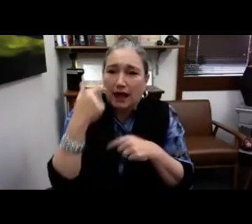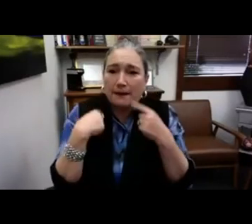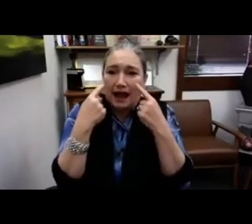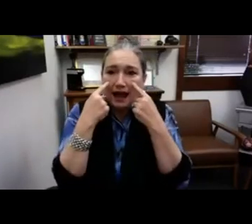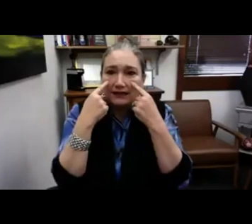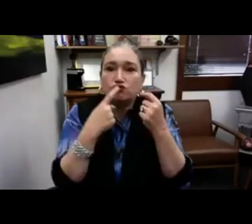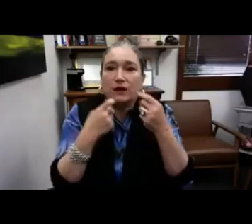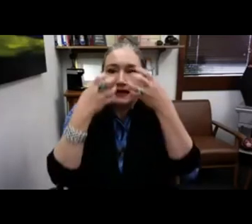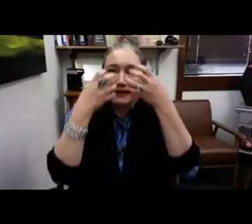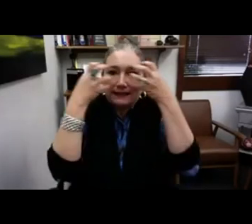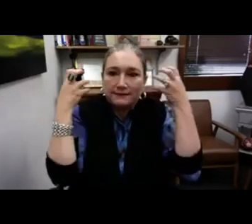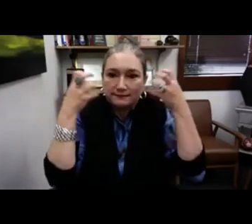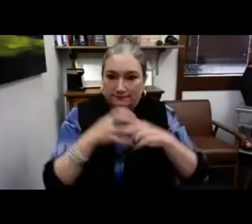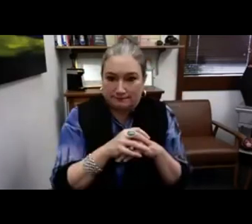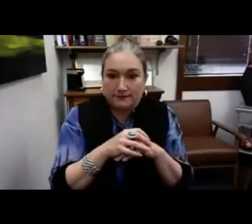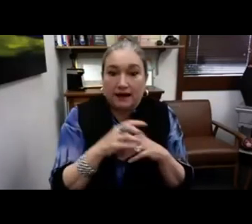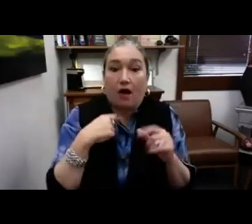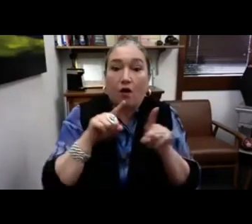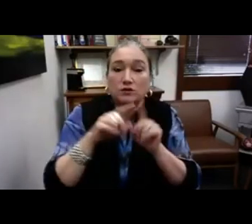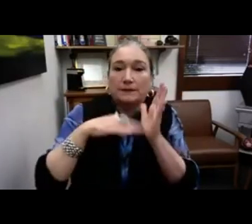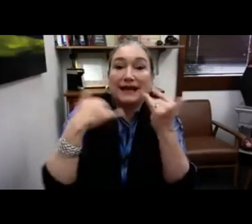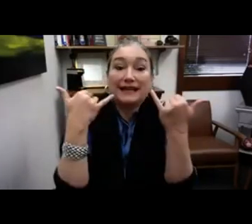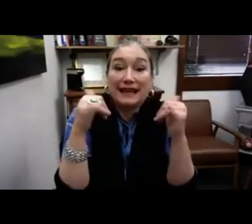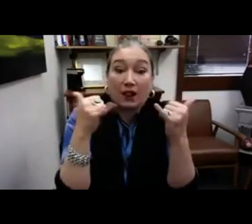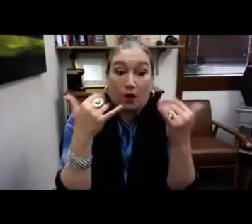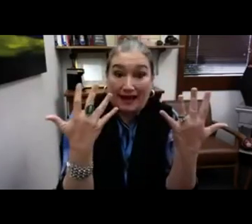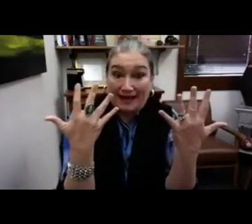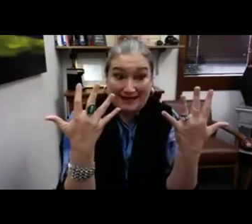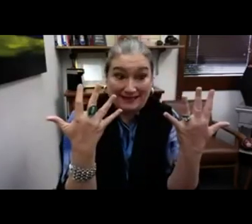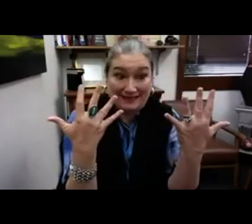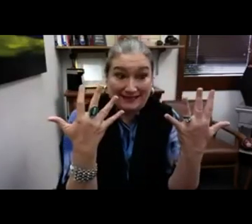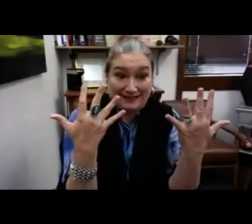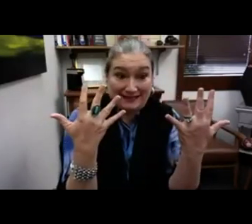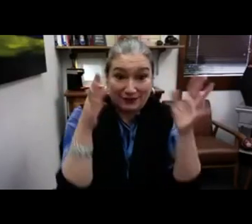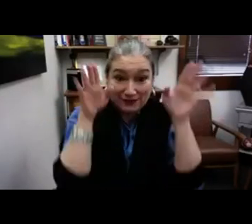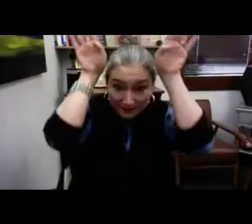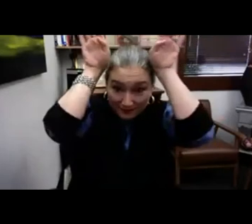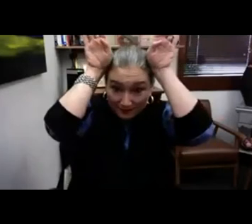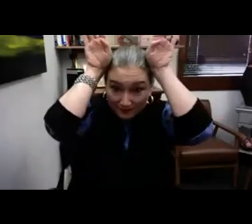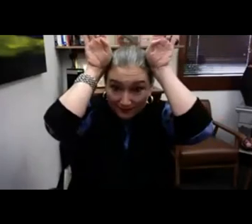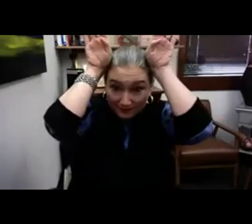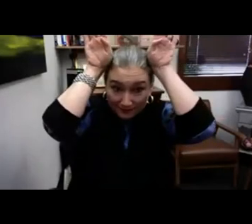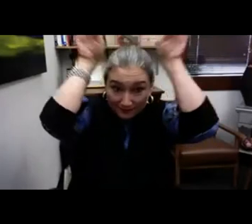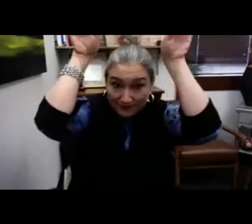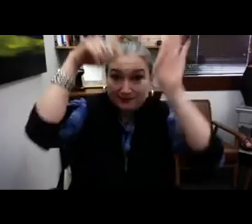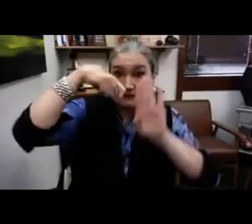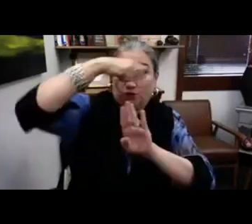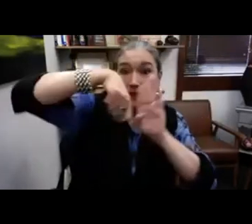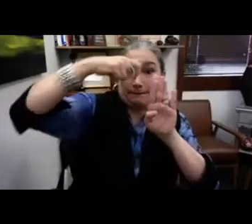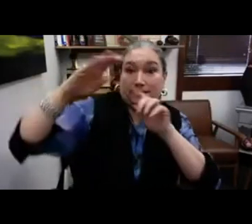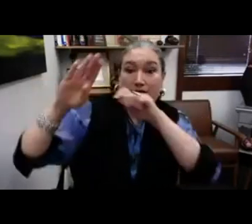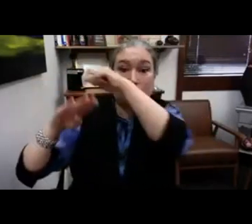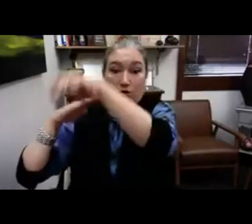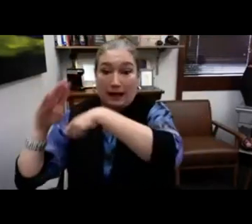24-7. So that's why my eyes are red here. You can see there's yellow hands up